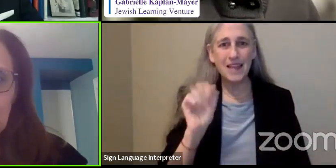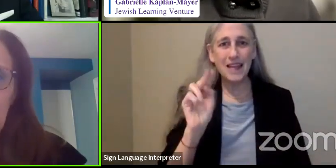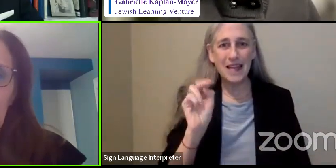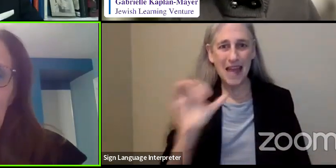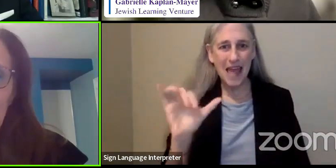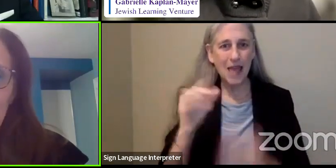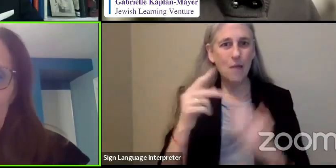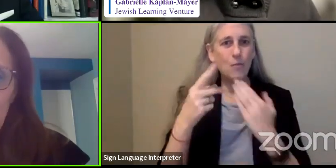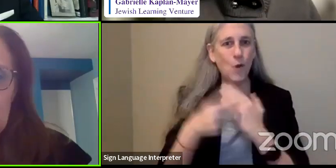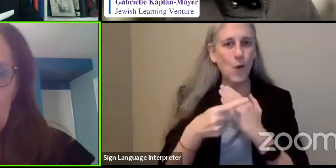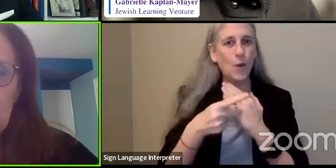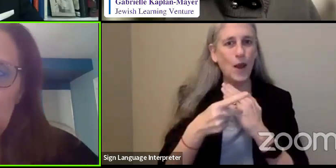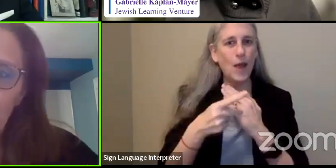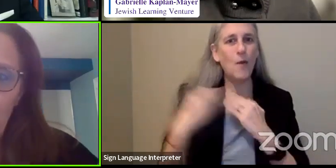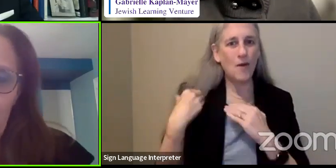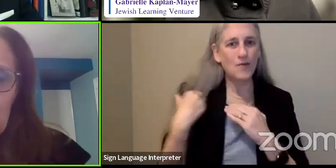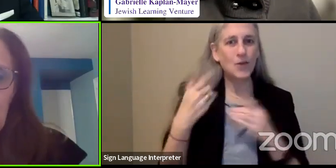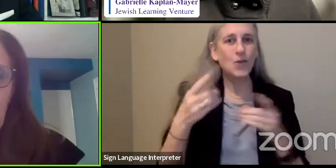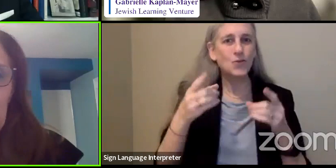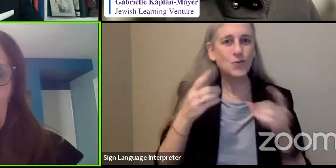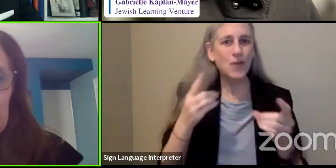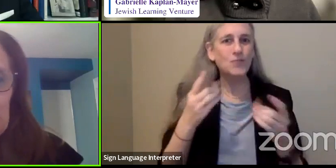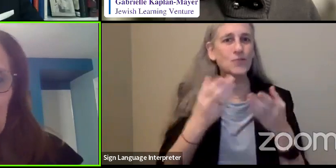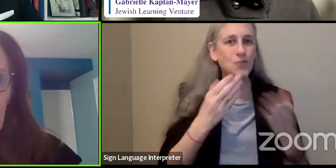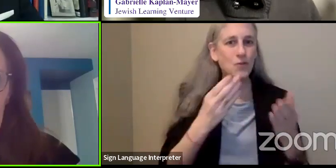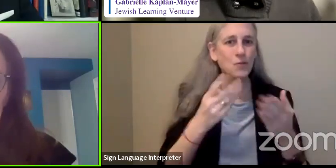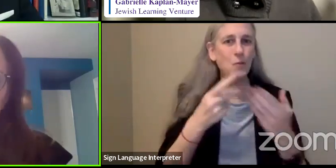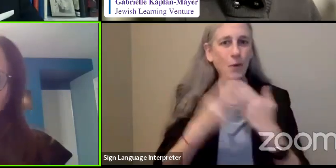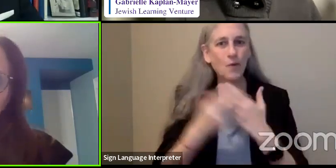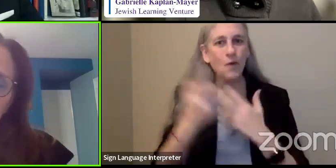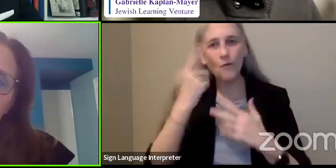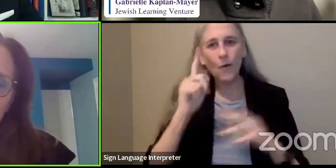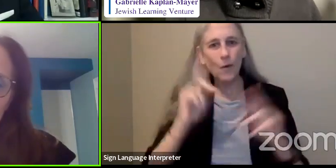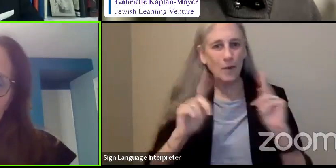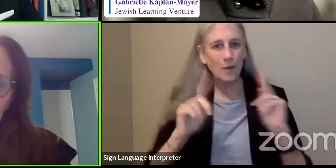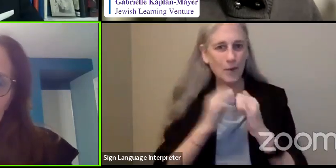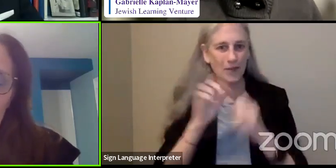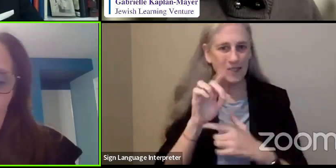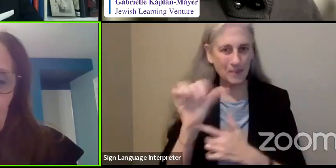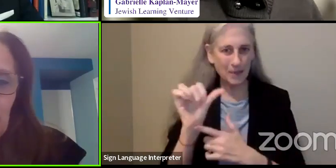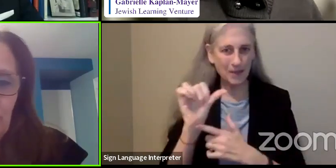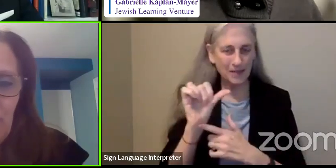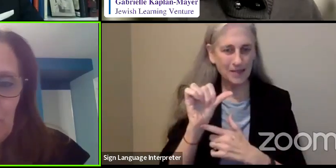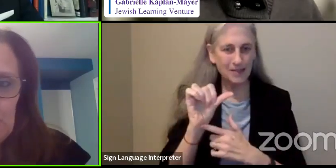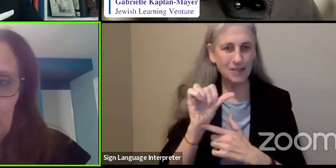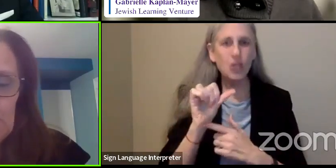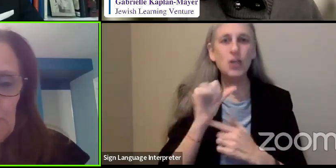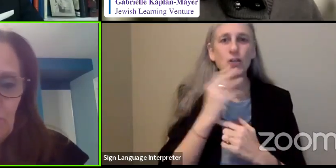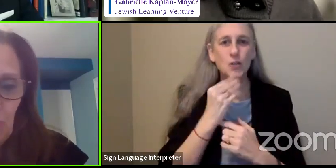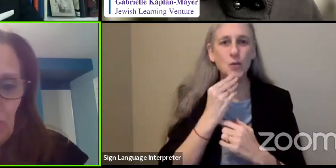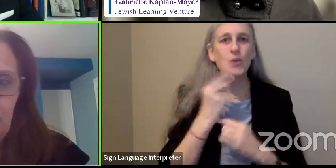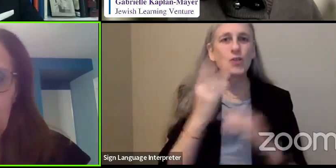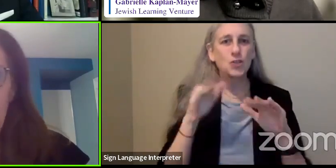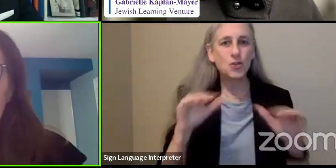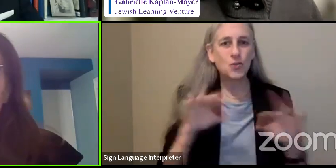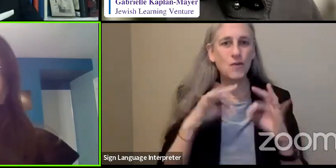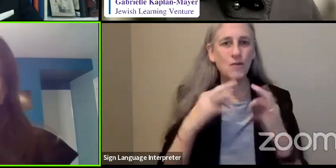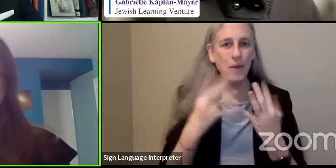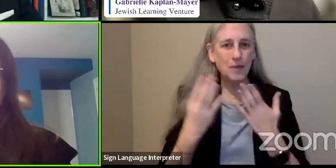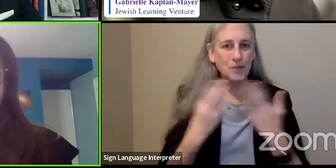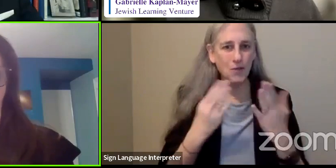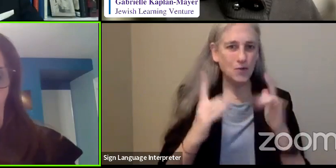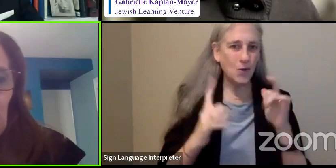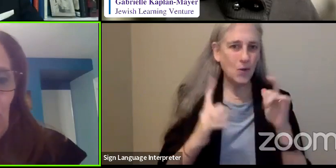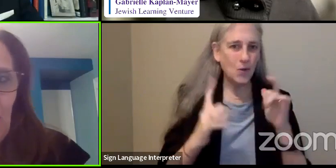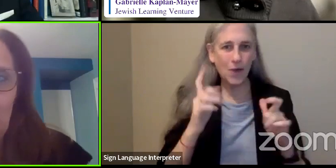Officer and Director of Services and Programs for People with Disabilities at Jewish Children and Family Services of Greater Philadelphia.